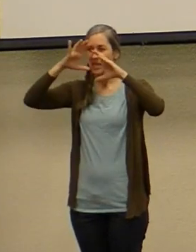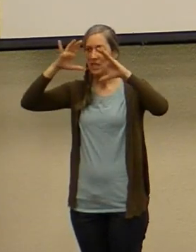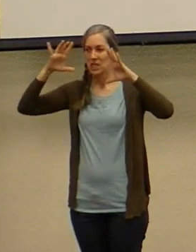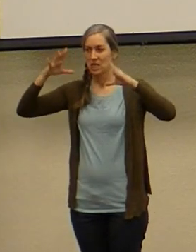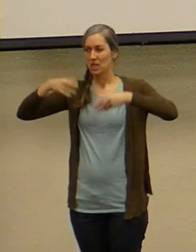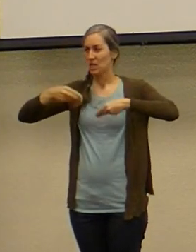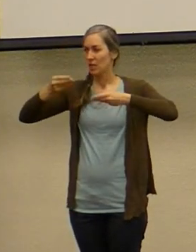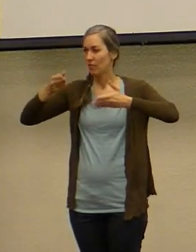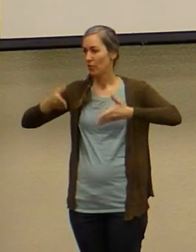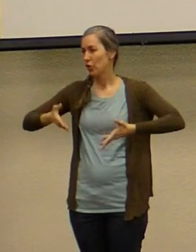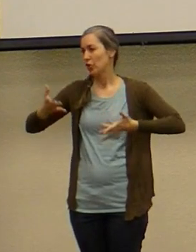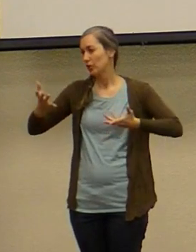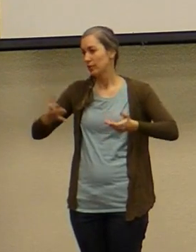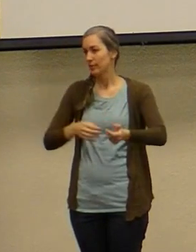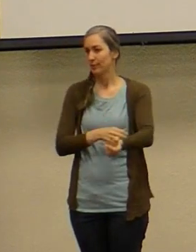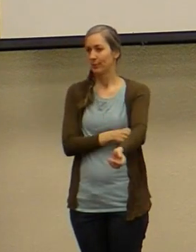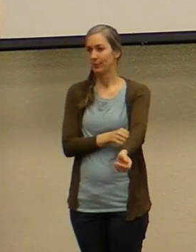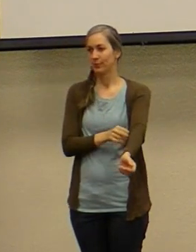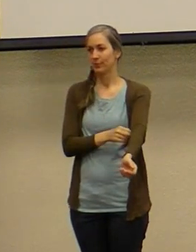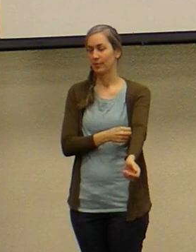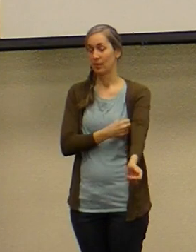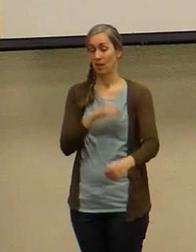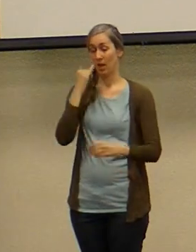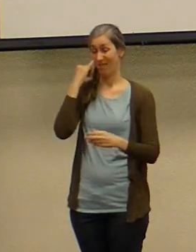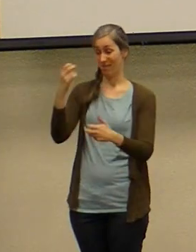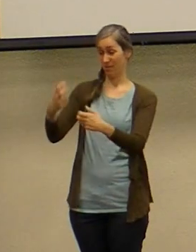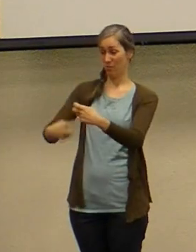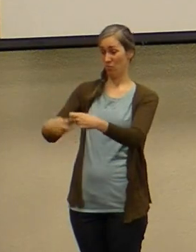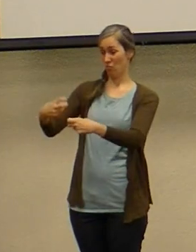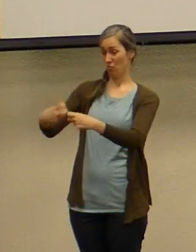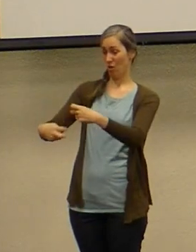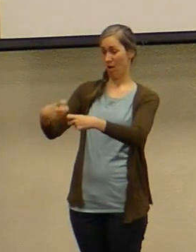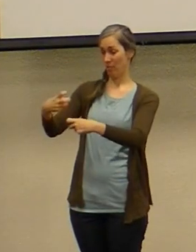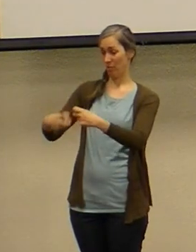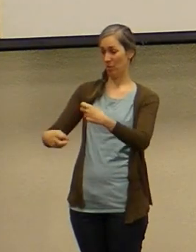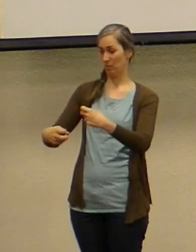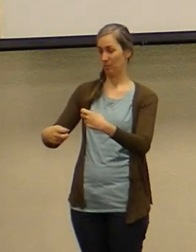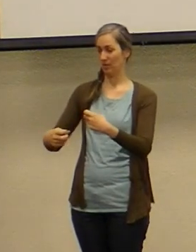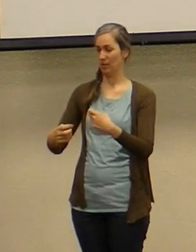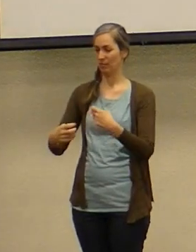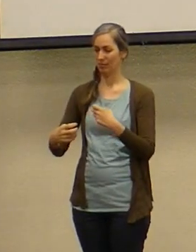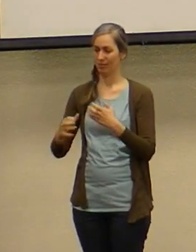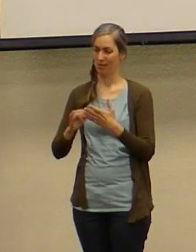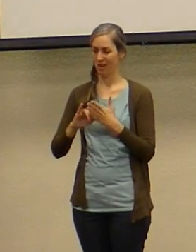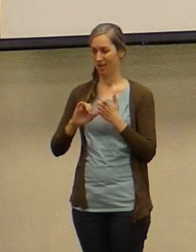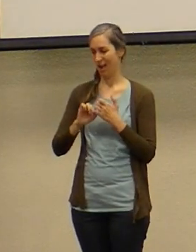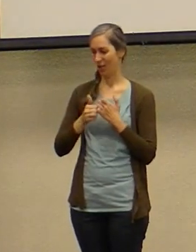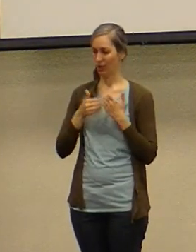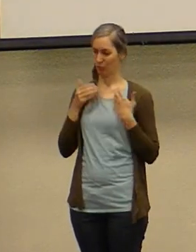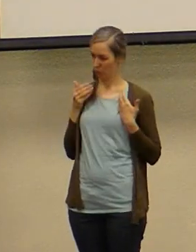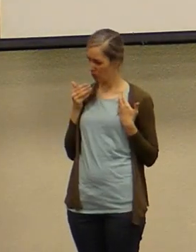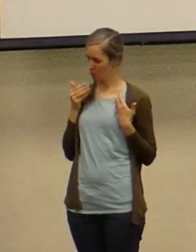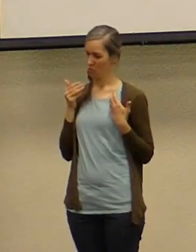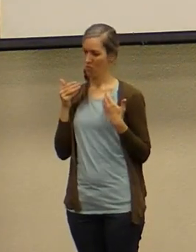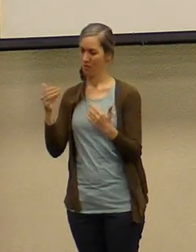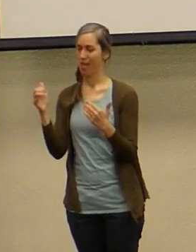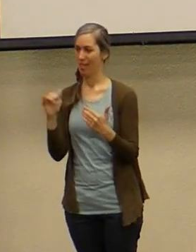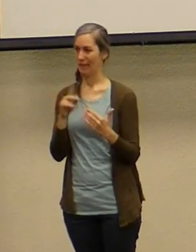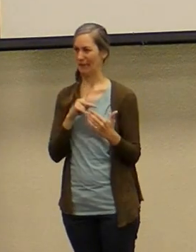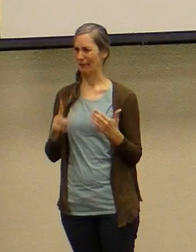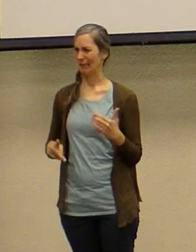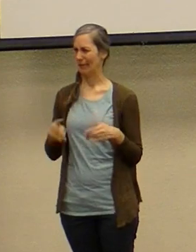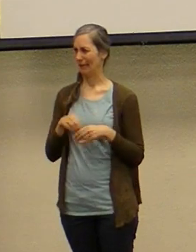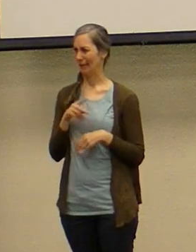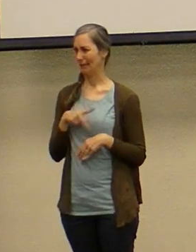looking towards something a problem it's it's marching forth as a king in his kingdom the